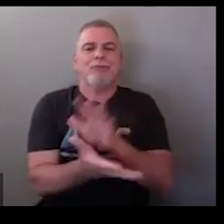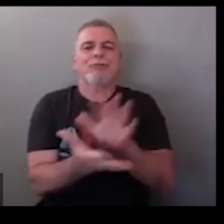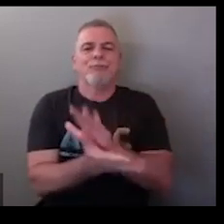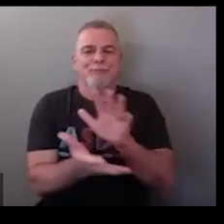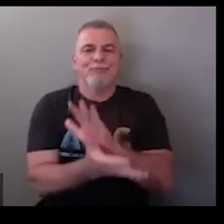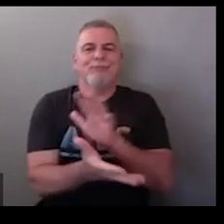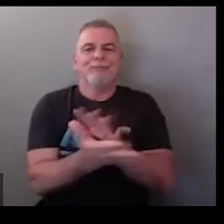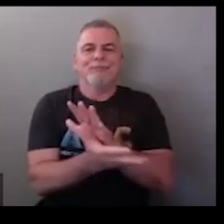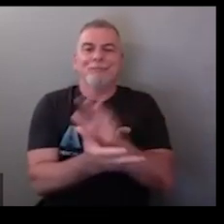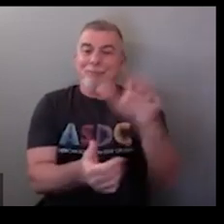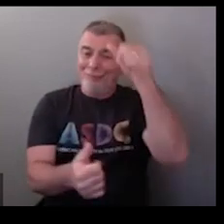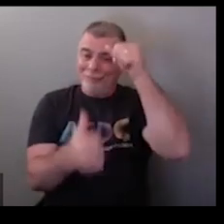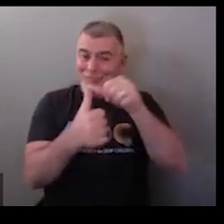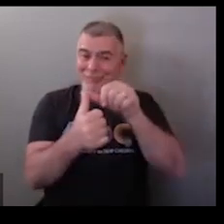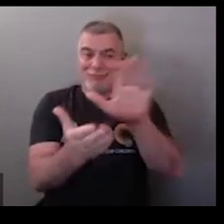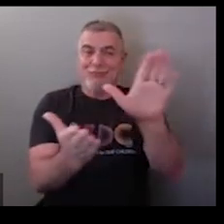paper